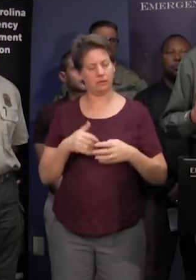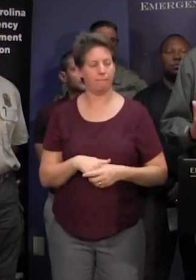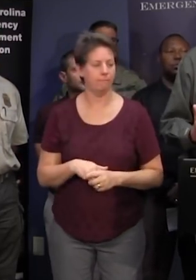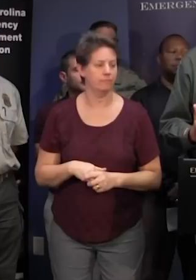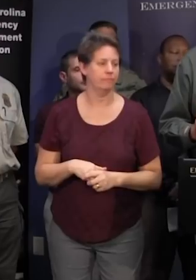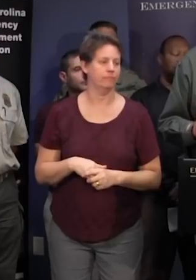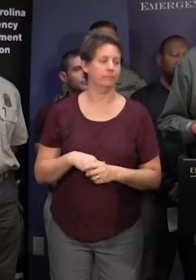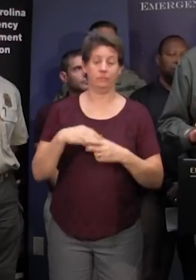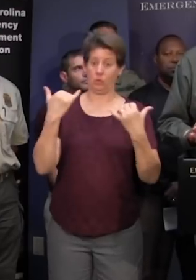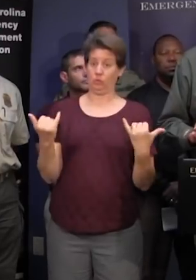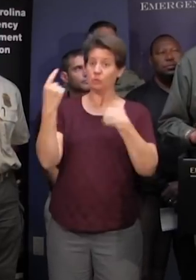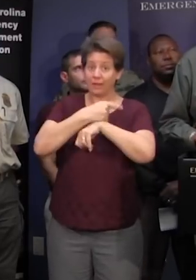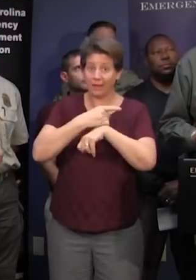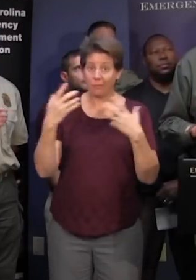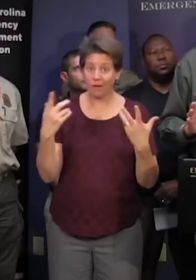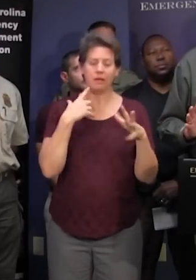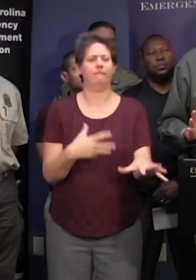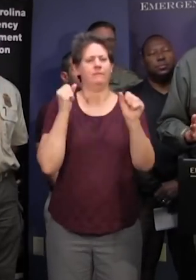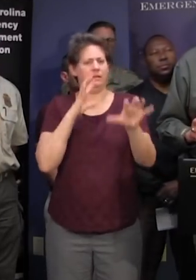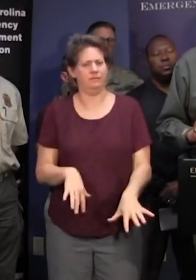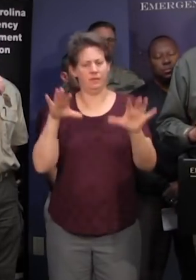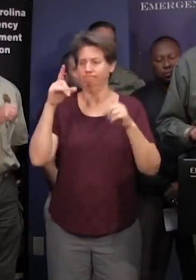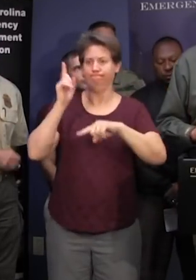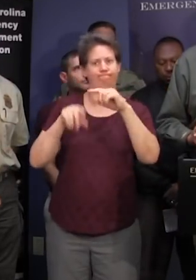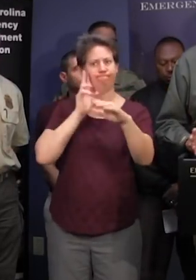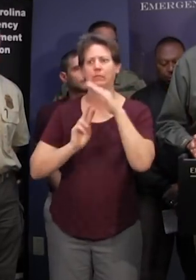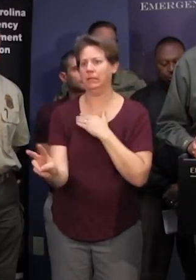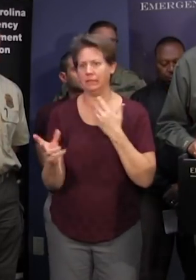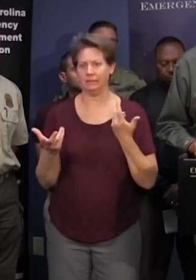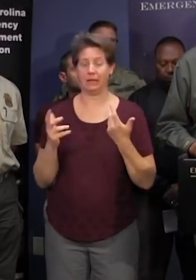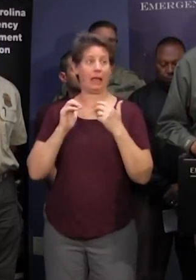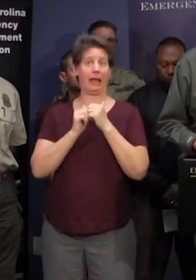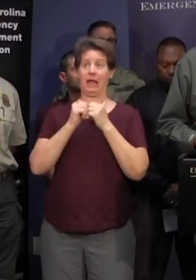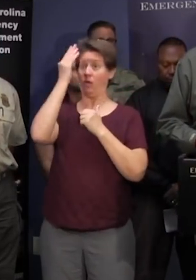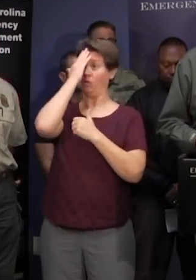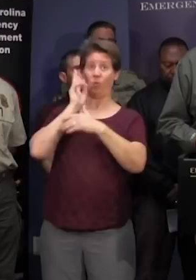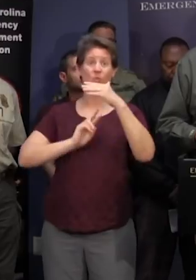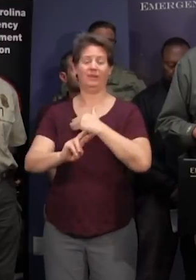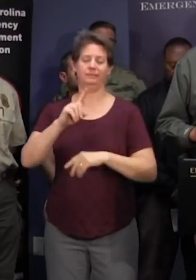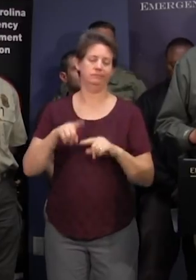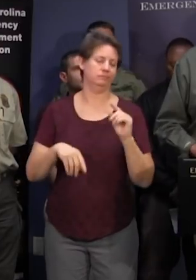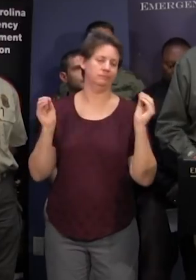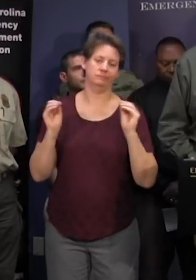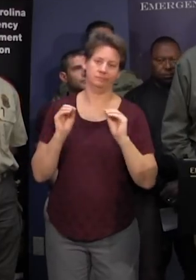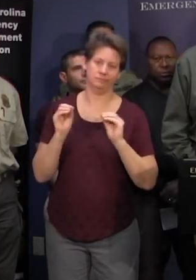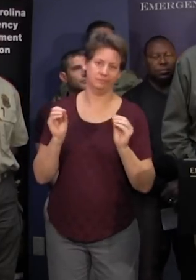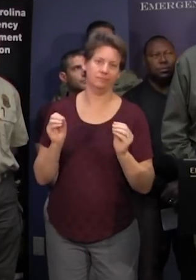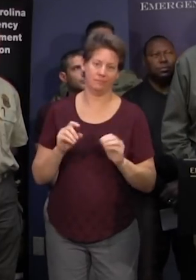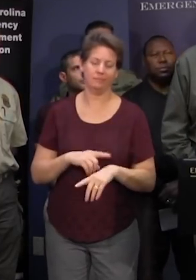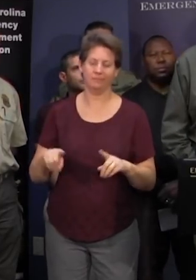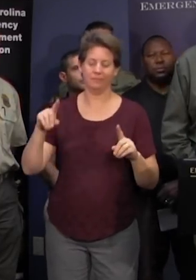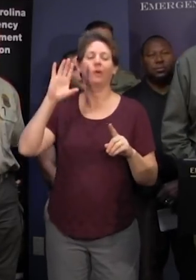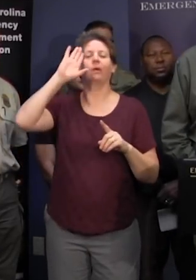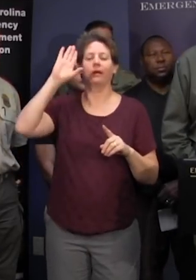what we've seen today has been flash floods very unpredictable can't model them but we do know that we have